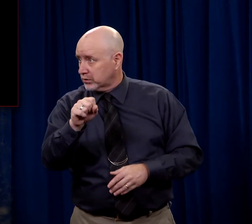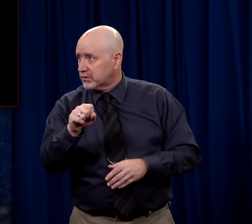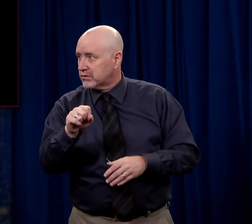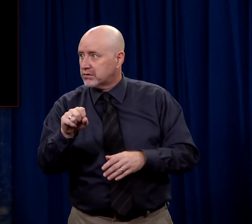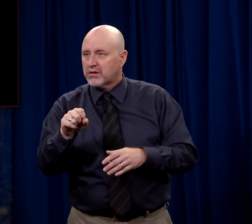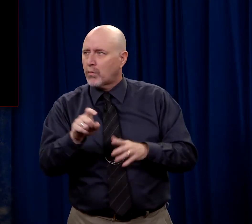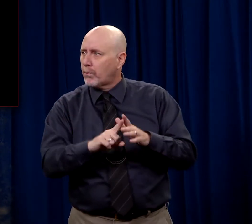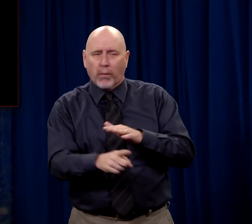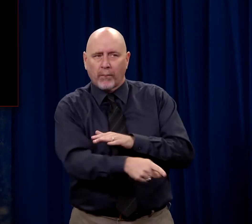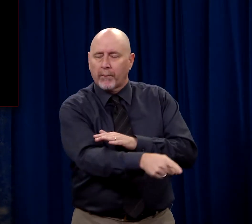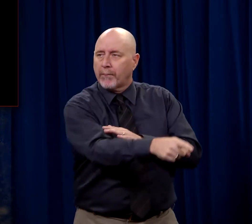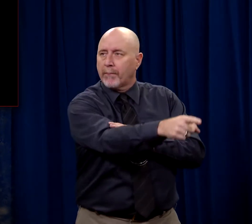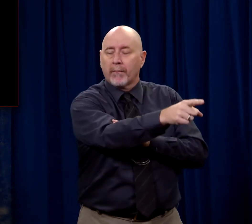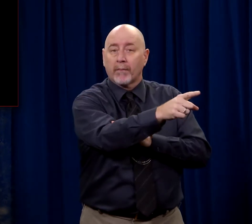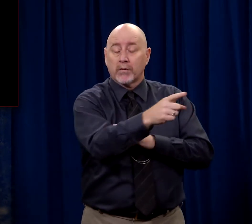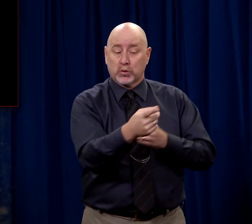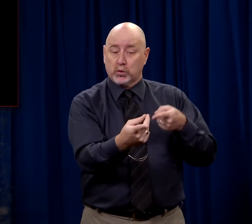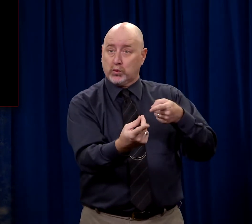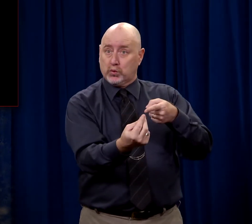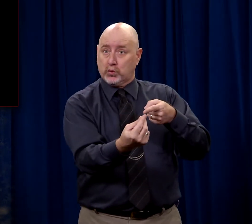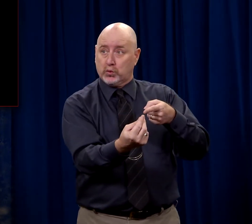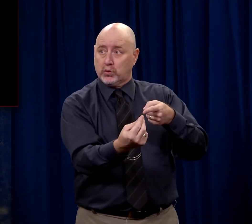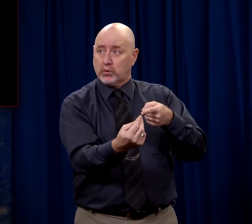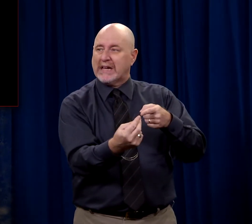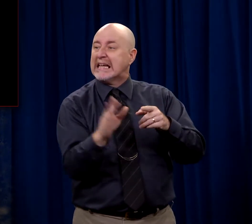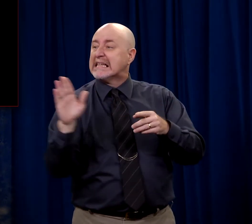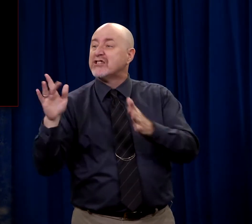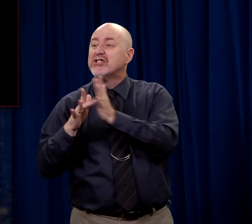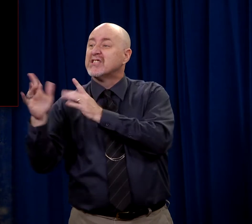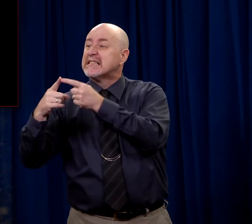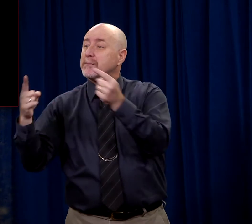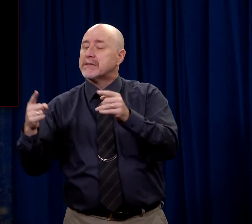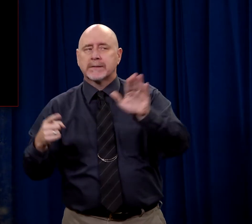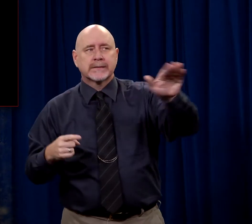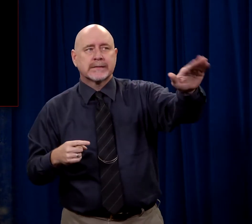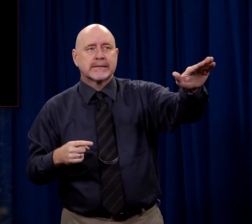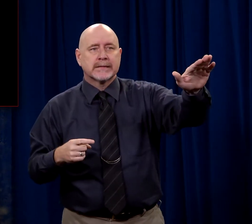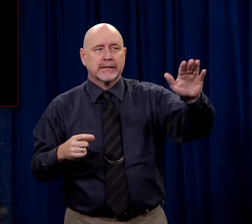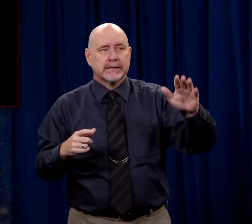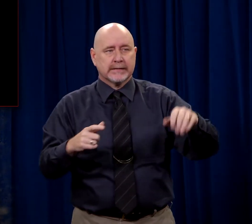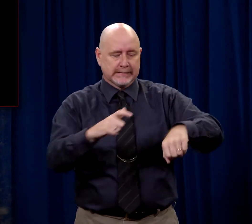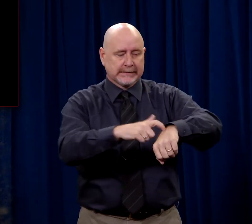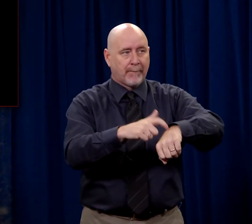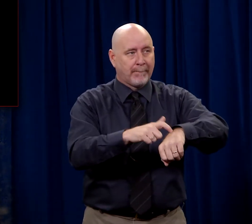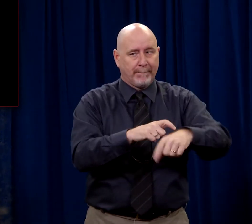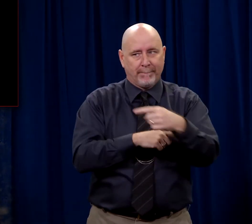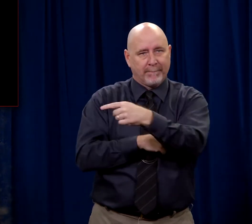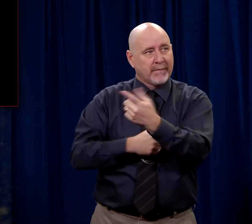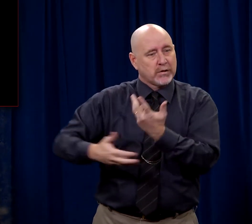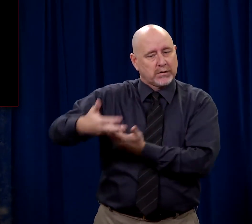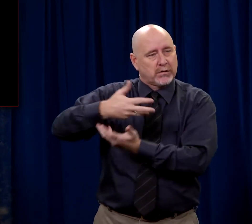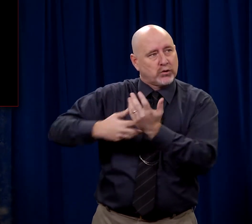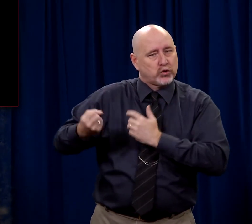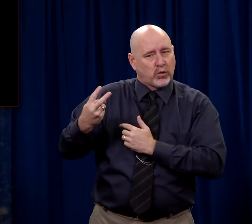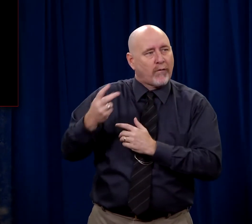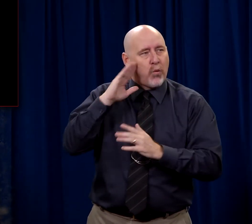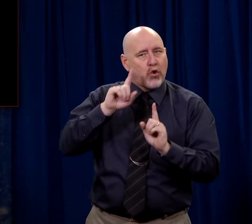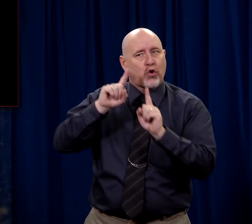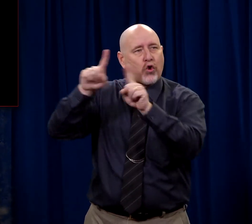takes off to go back. And what He's going to do is to tell those enemies of Jesus that Jesus and His associates